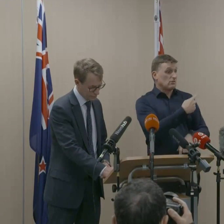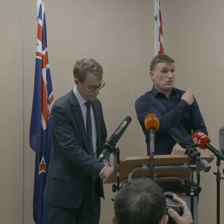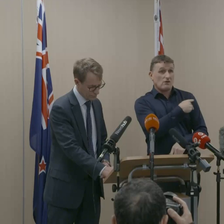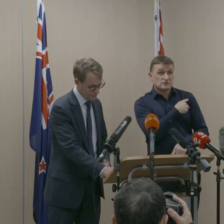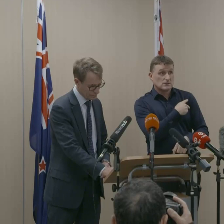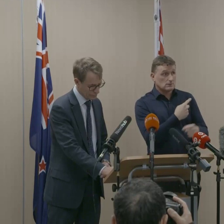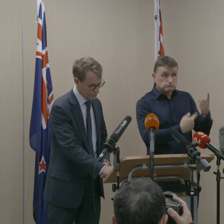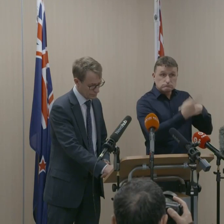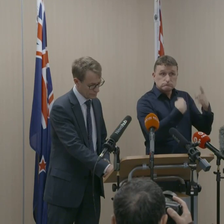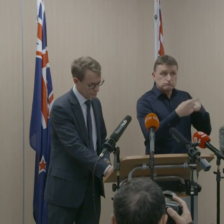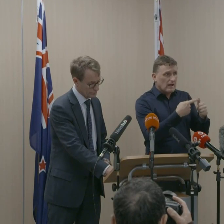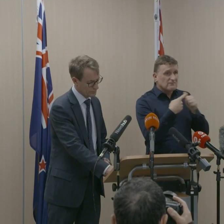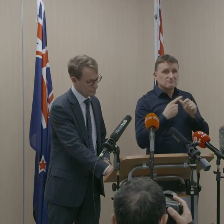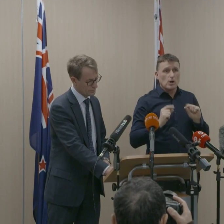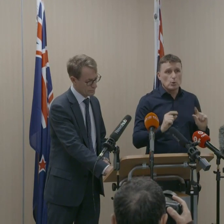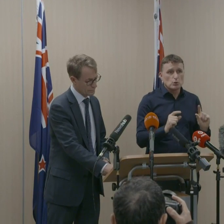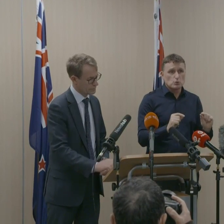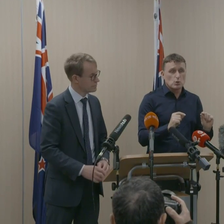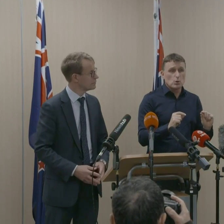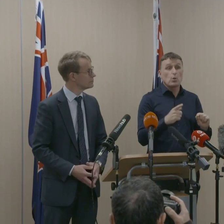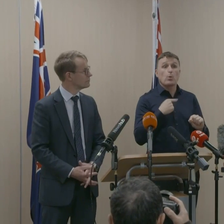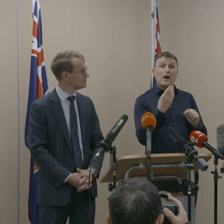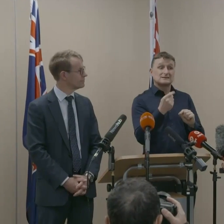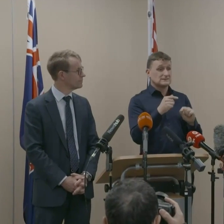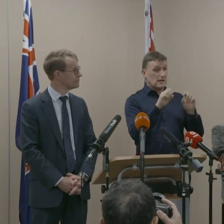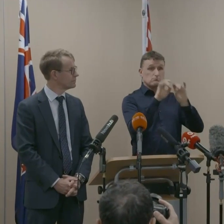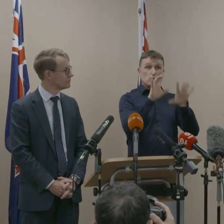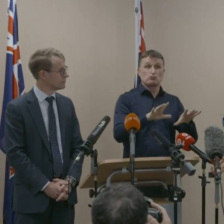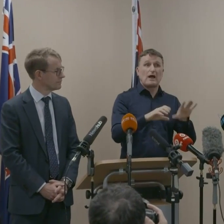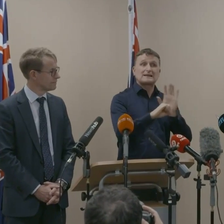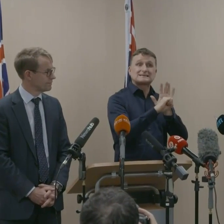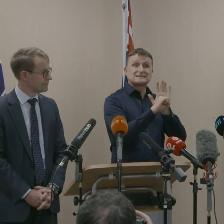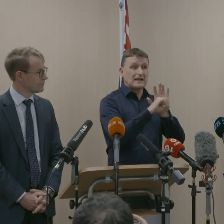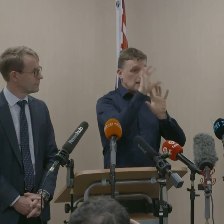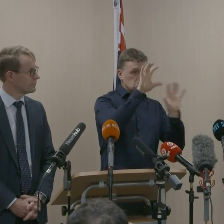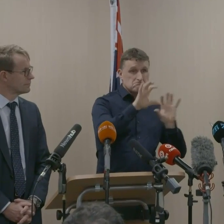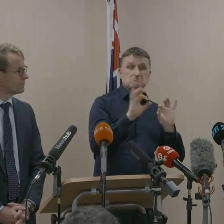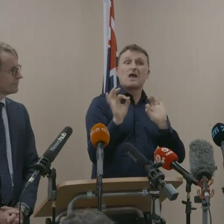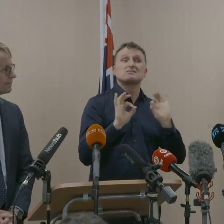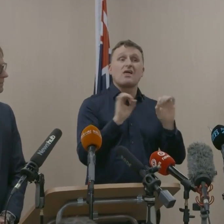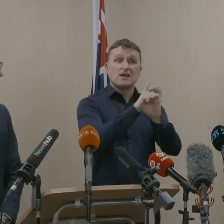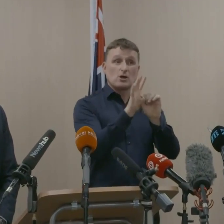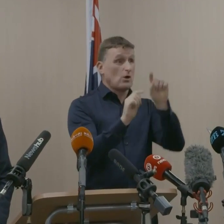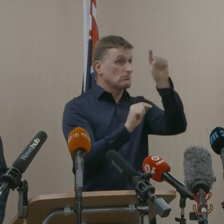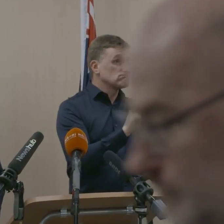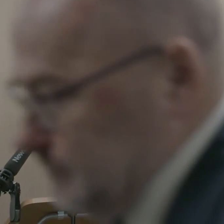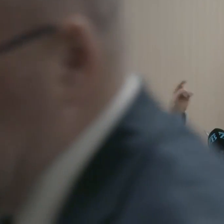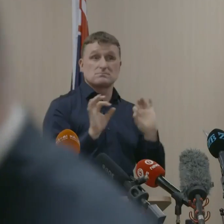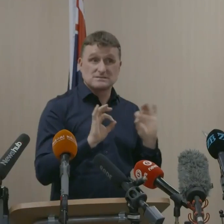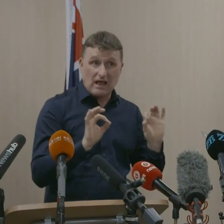including the measures taken by currently unaffected states in order to contain the spread of the current outbreaks.